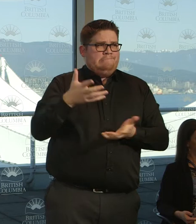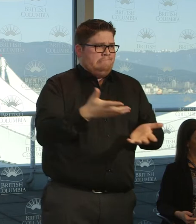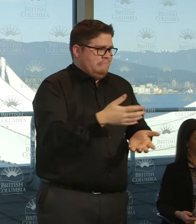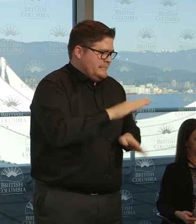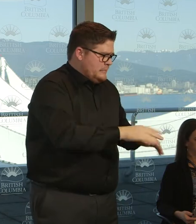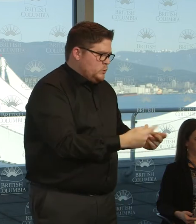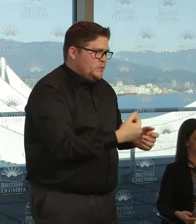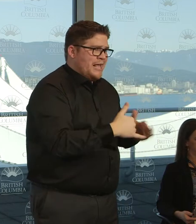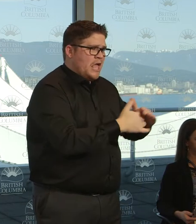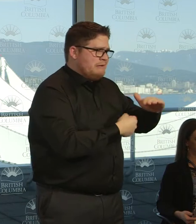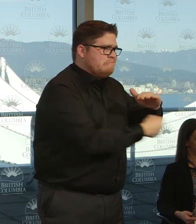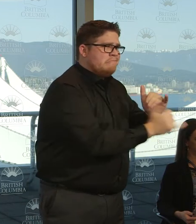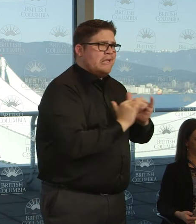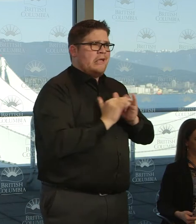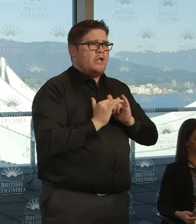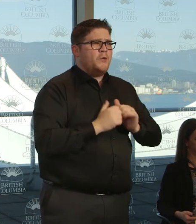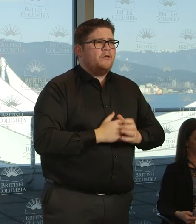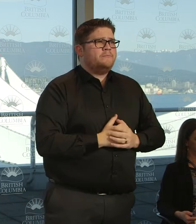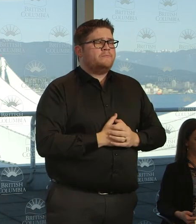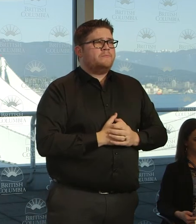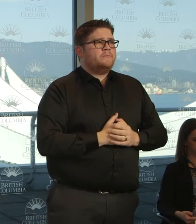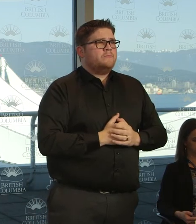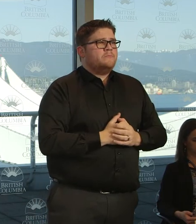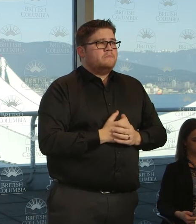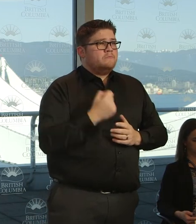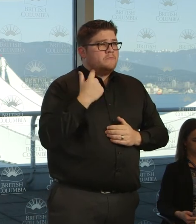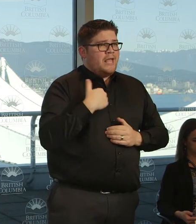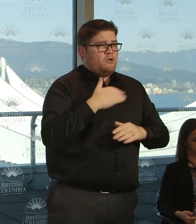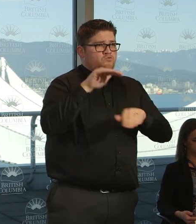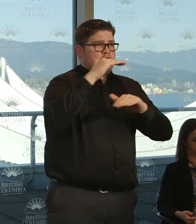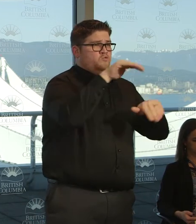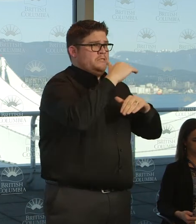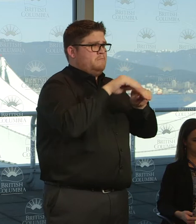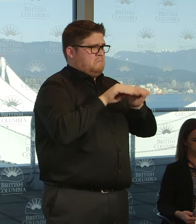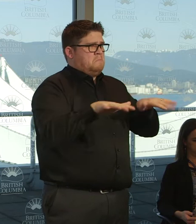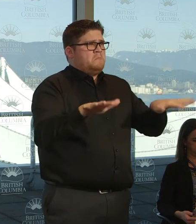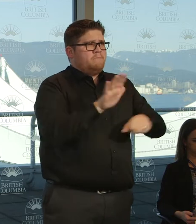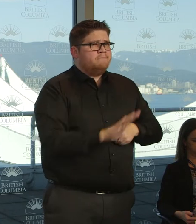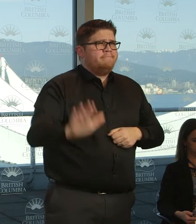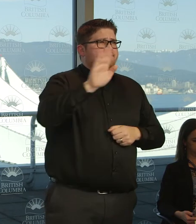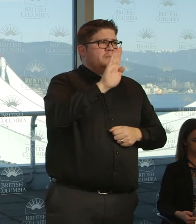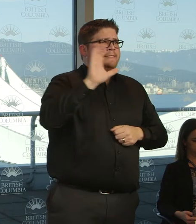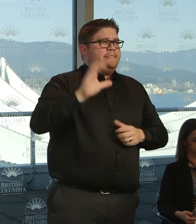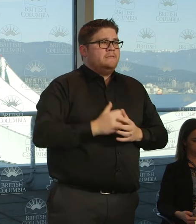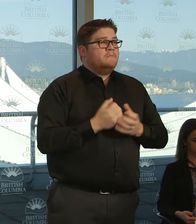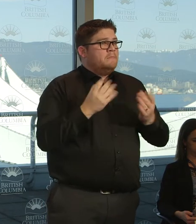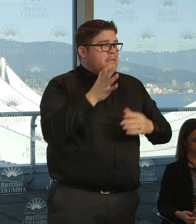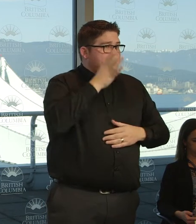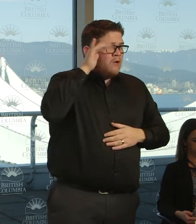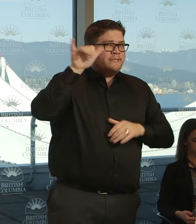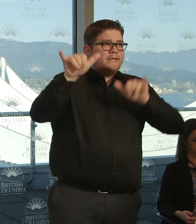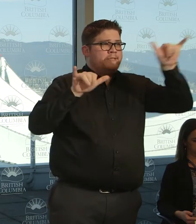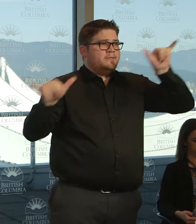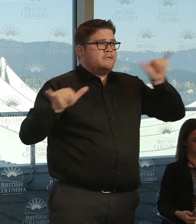transmission of COVID-19, many parents now are working from home and caring for their children at home. And that is really important